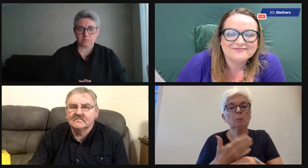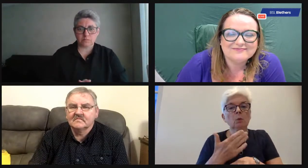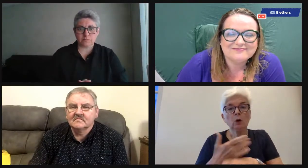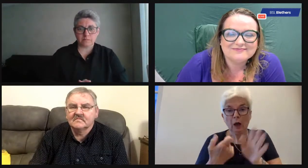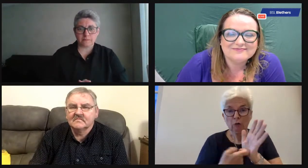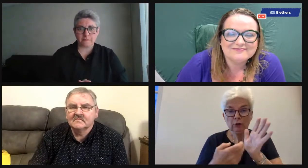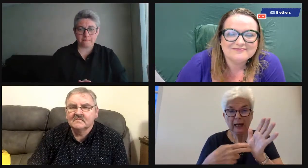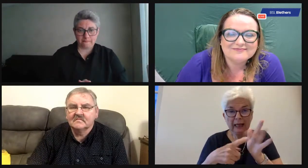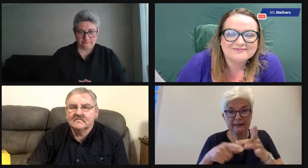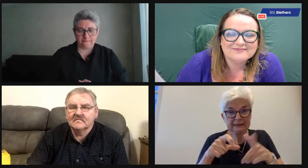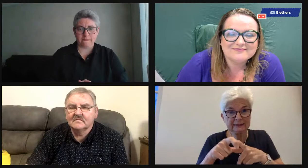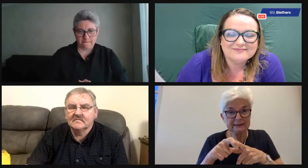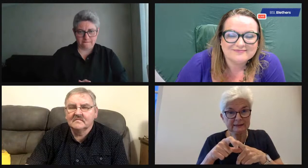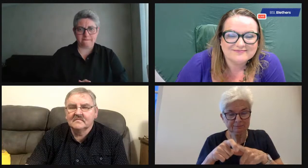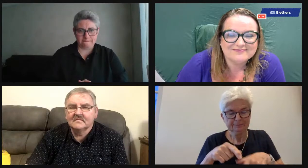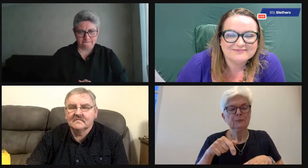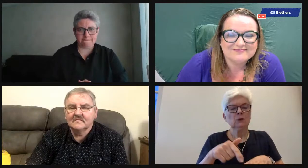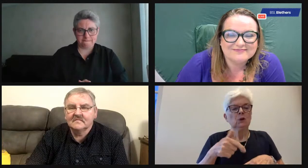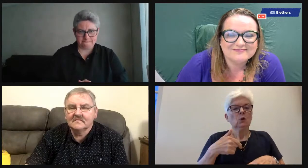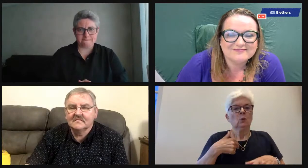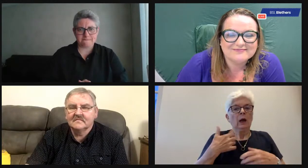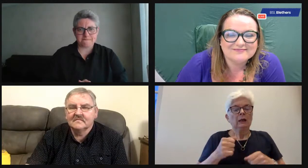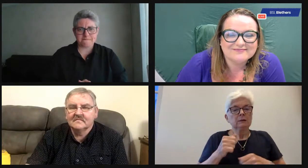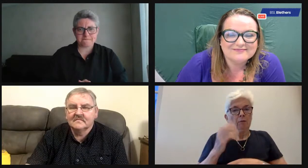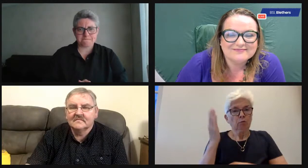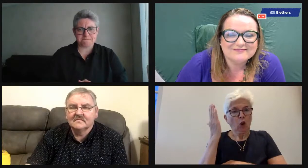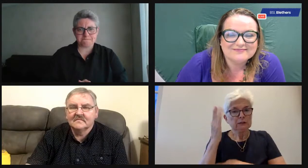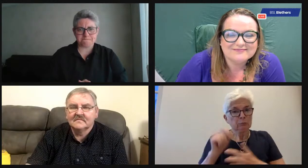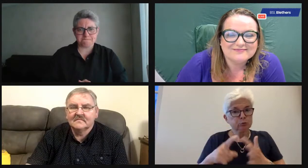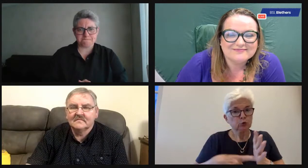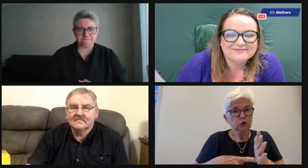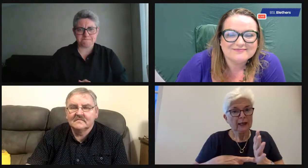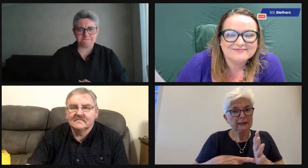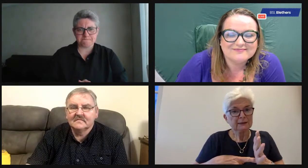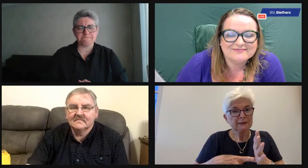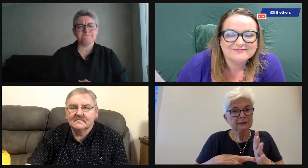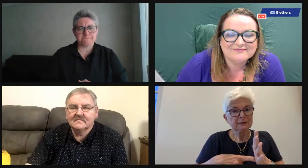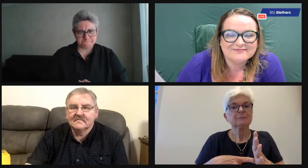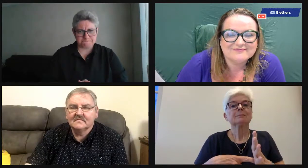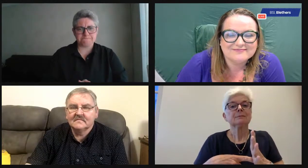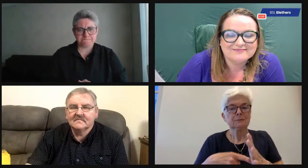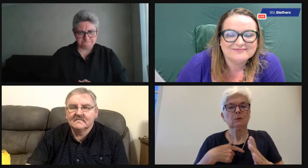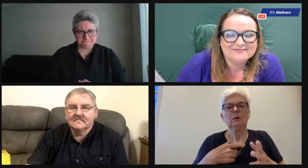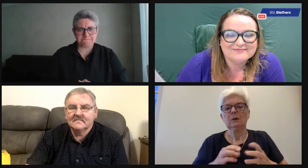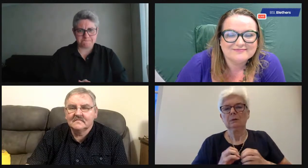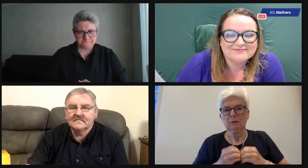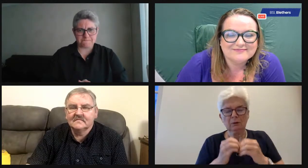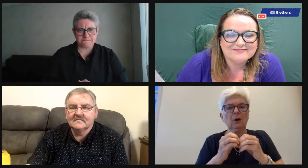Yeah, I'd like to share my experience from when I was working with the RNID. It was a volunteer project.